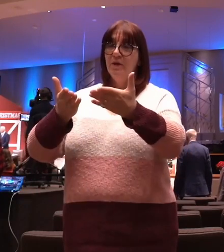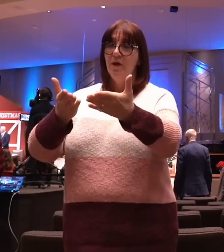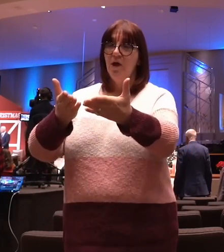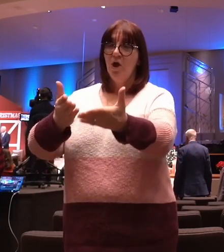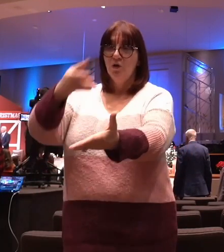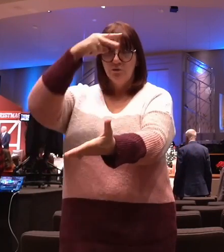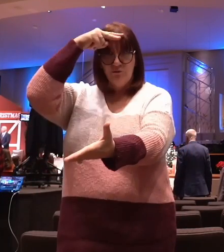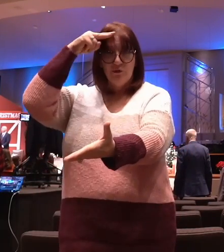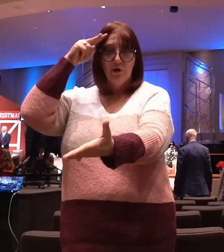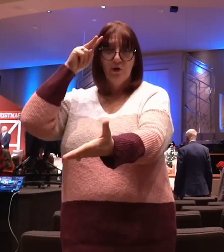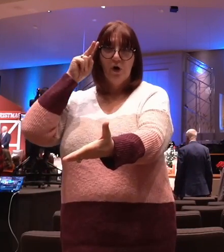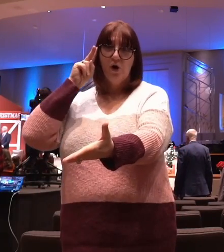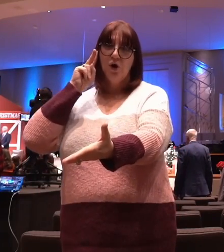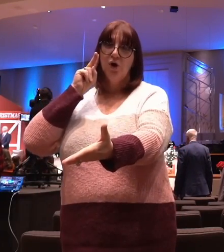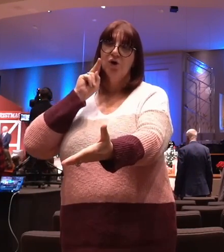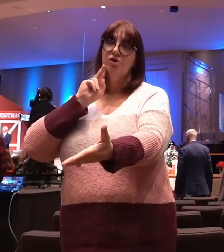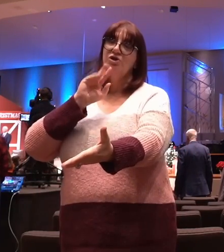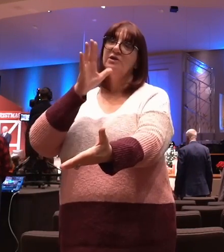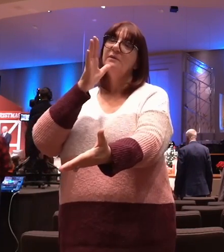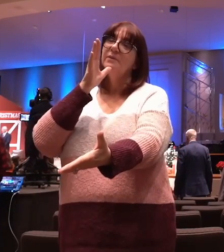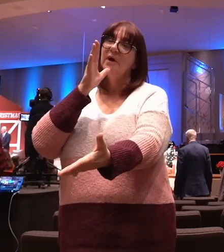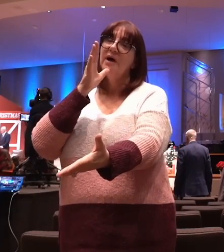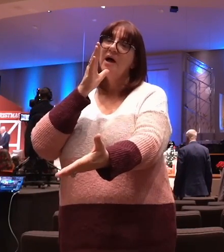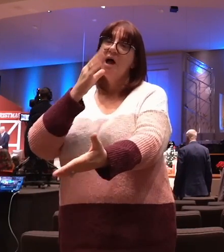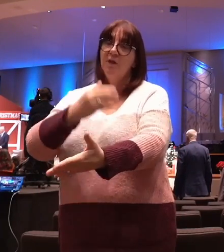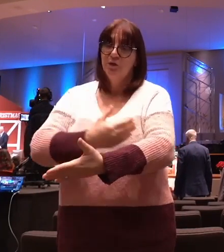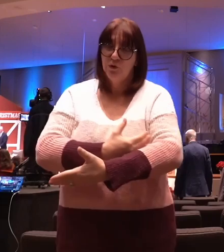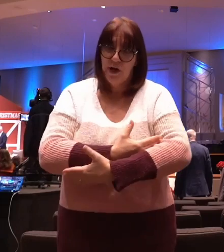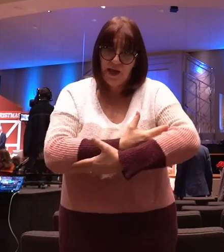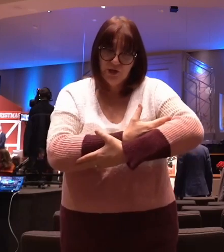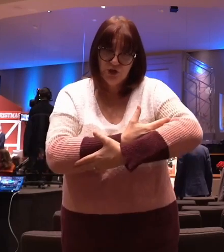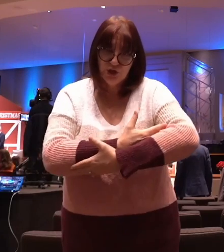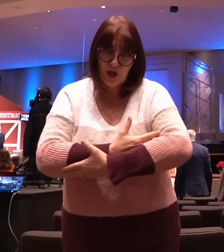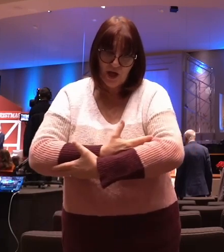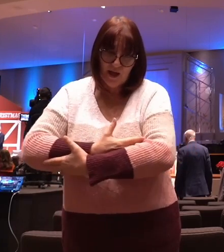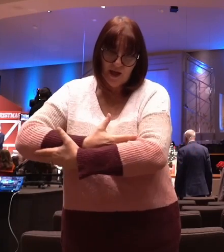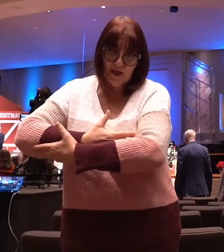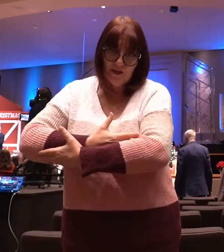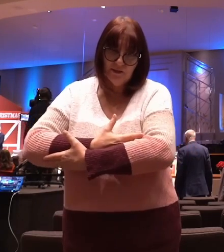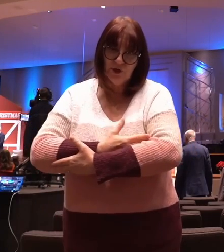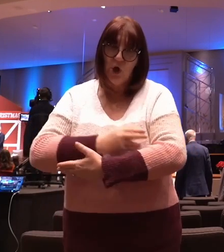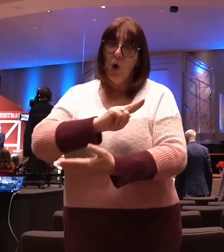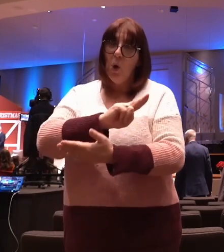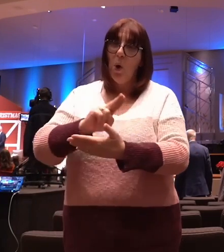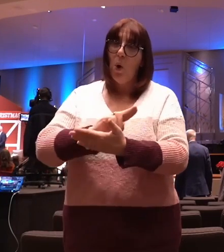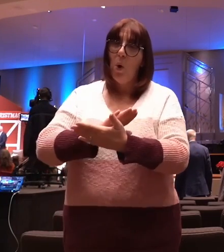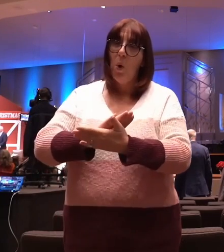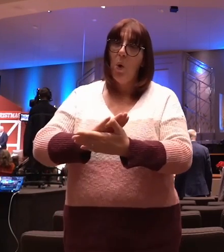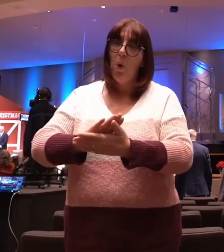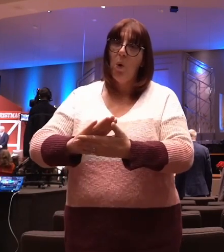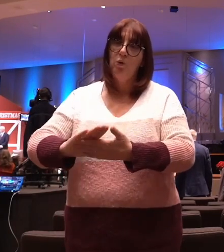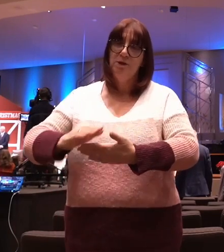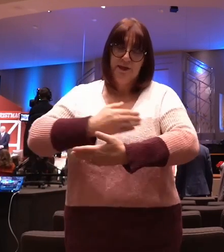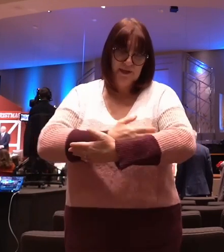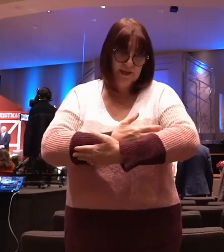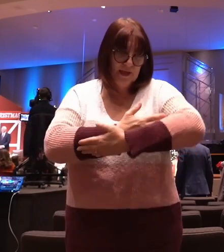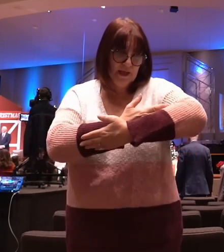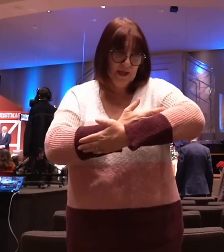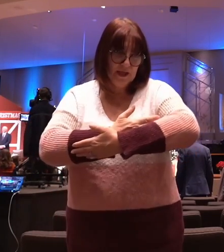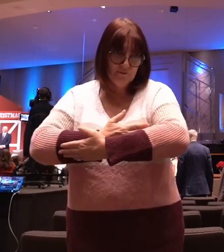yon virgin, mother and child, holy infant